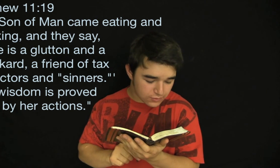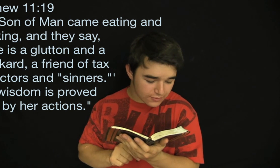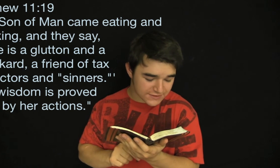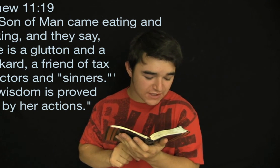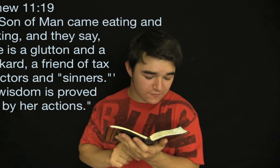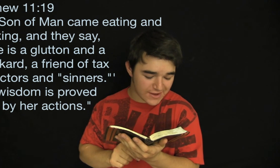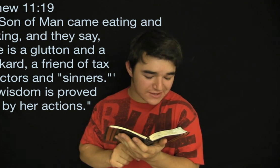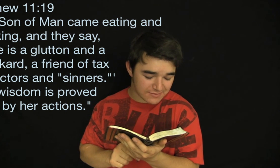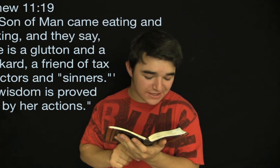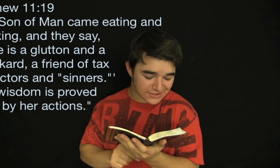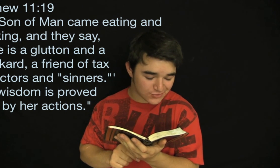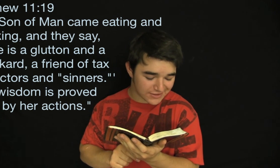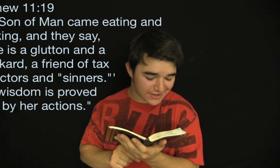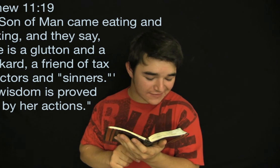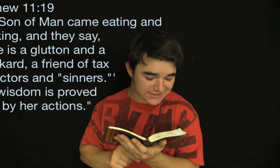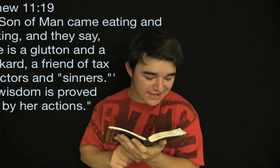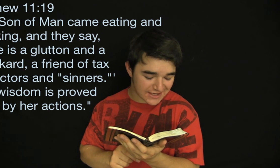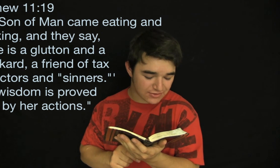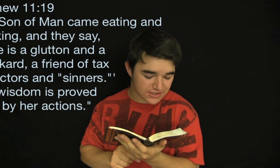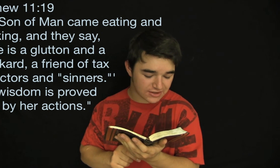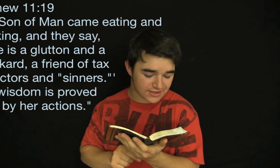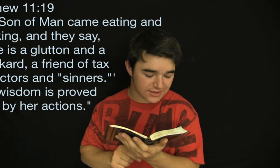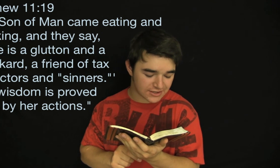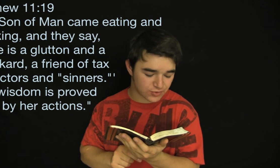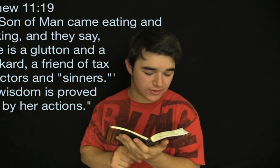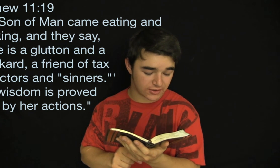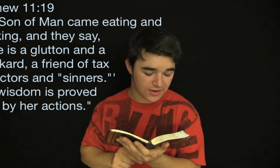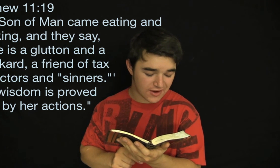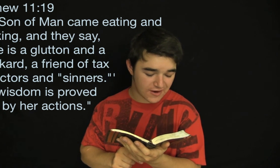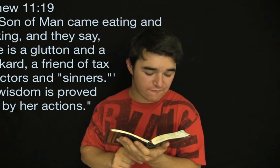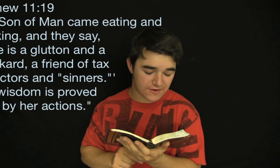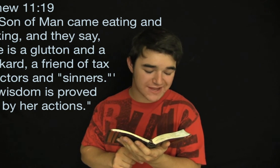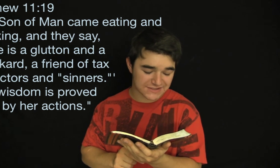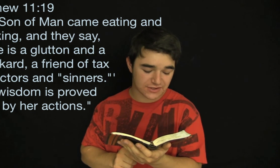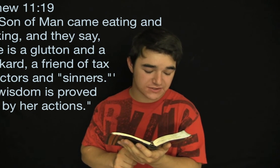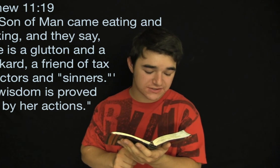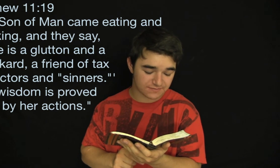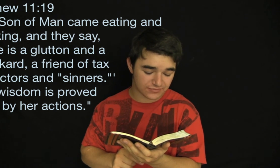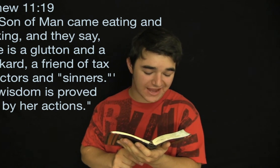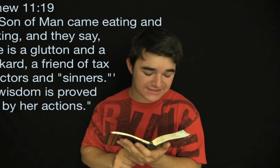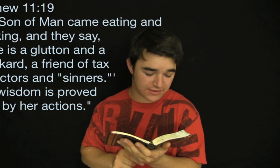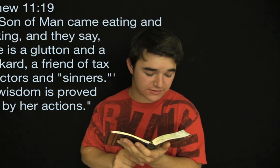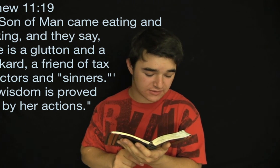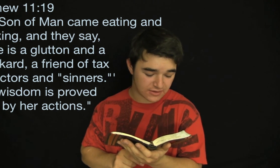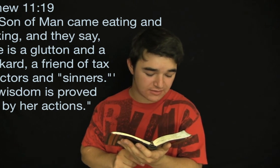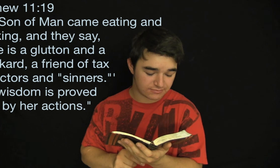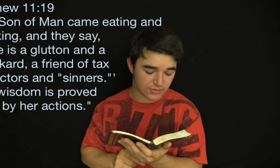The son of man came eating and drinking and they say, Here is a glutton and a drunkard, a friend of tax collectors and sinners. But